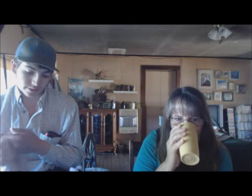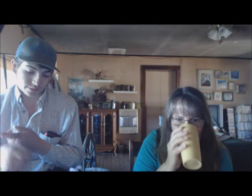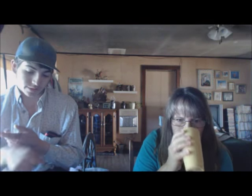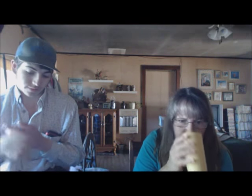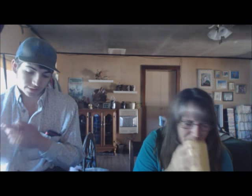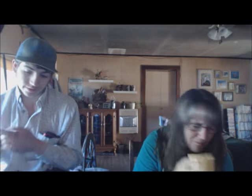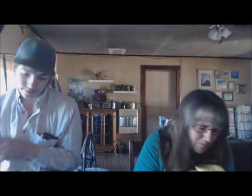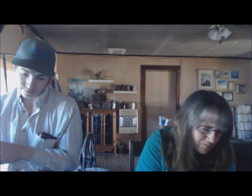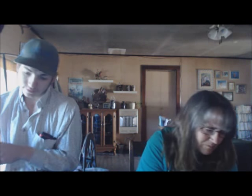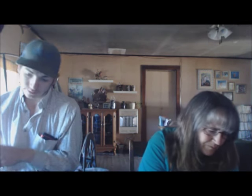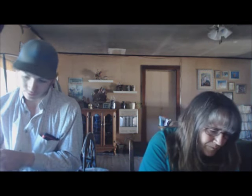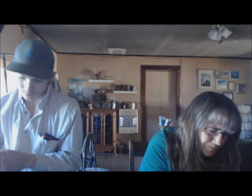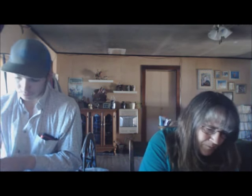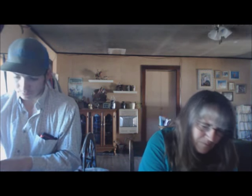and got flagged out and team roping.